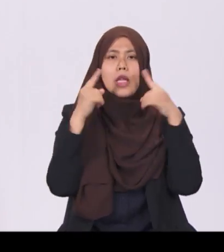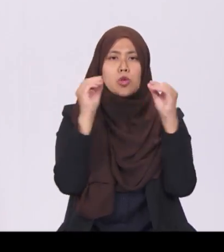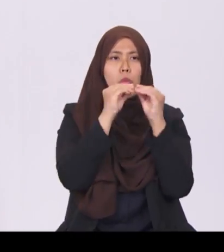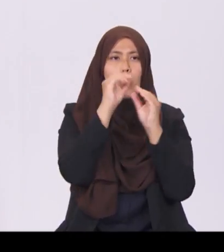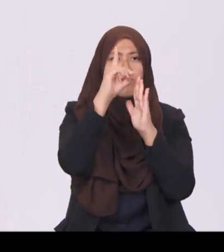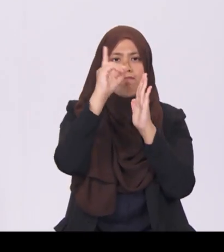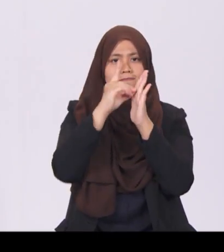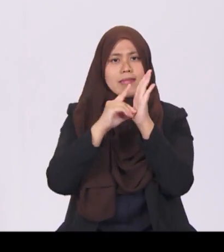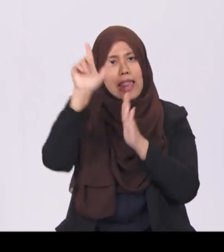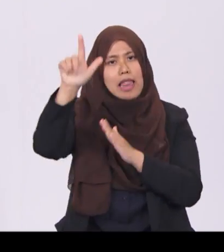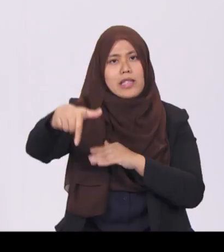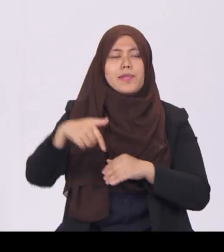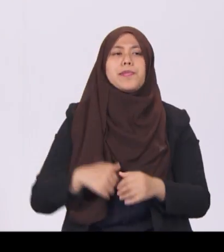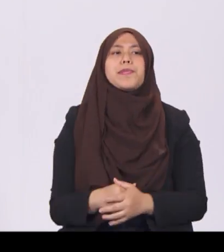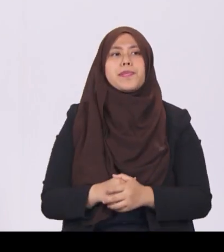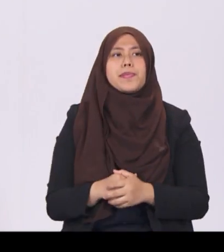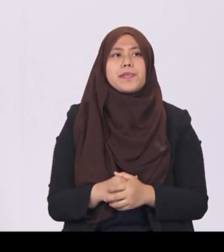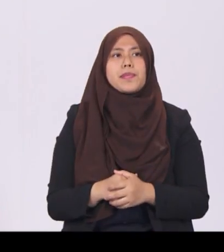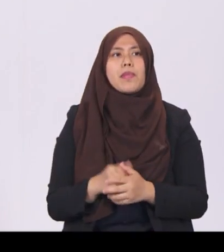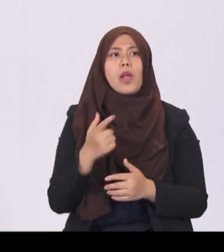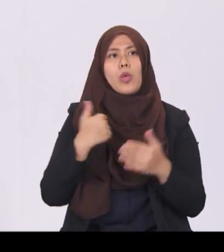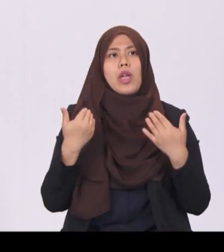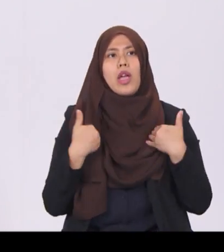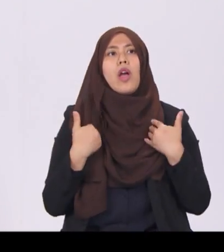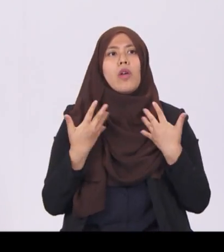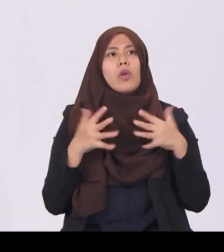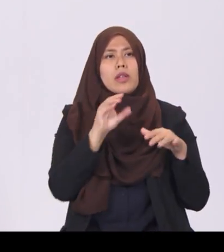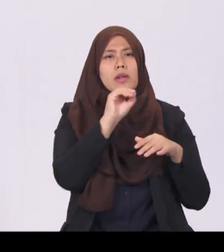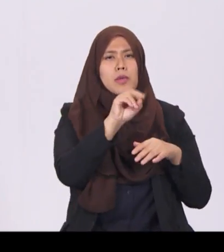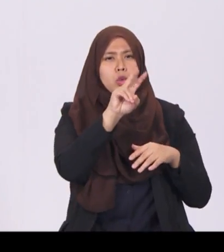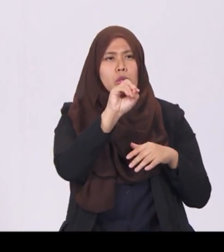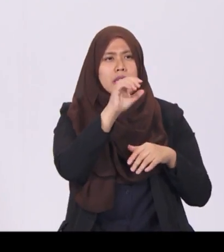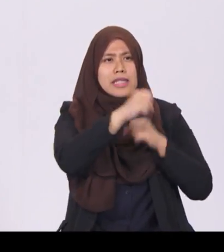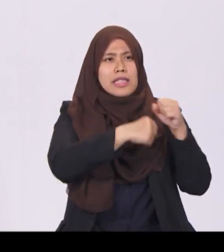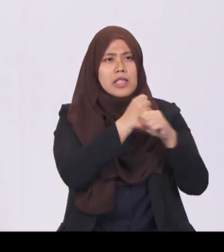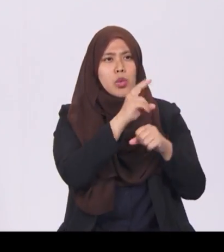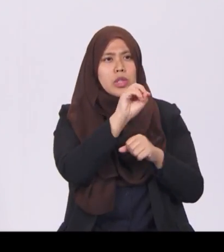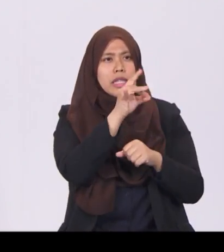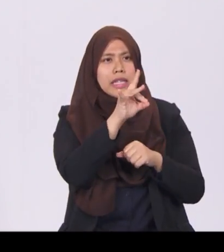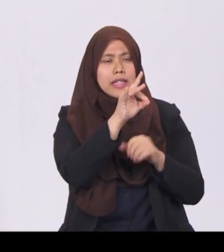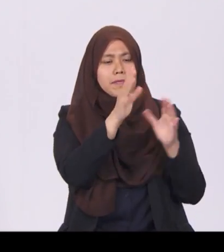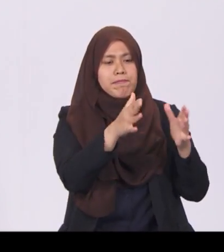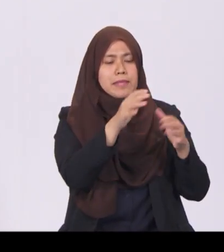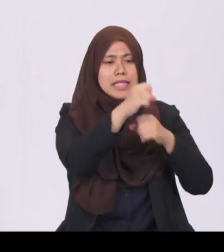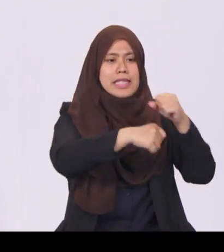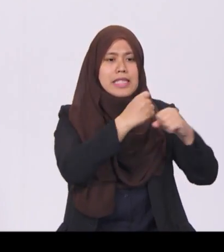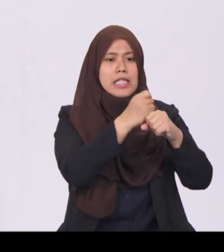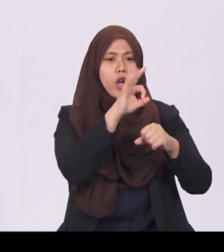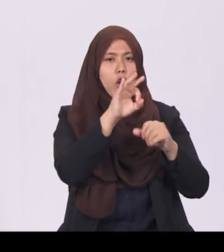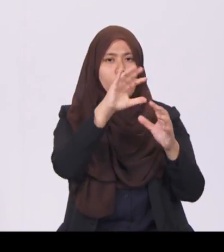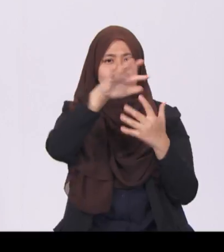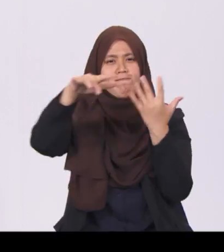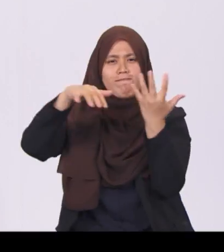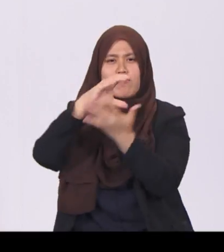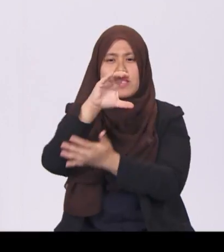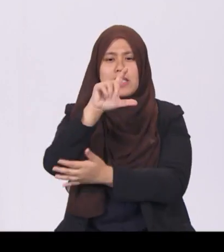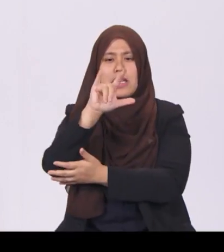We have designated 2018 as a year of climate action to encourage all Singaporeans to fight climate change.